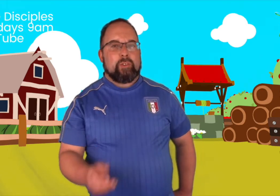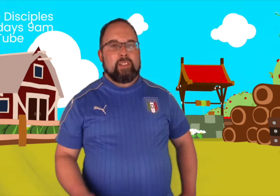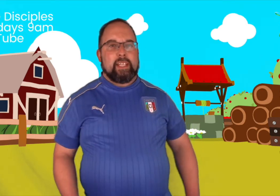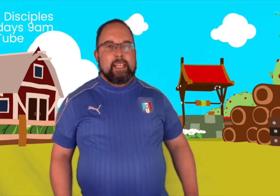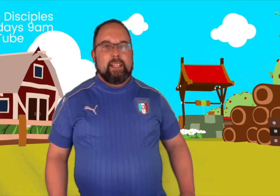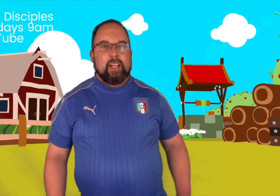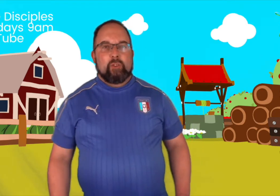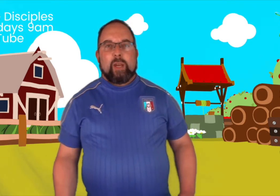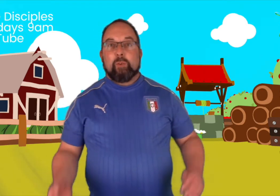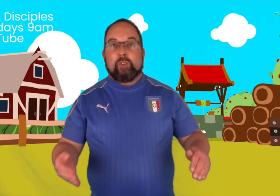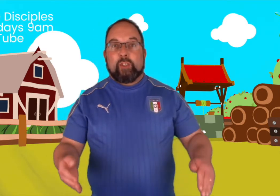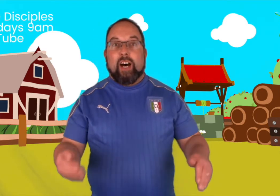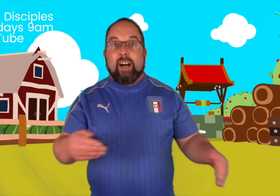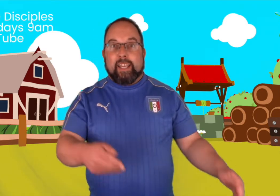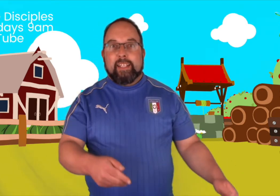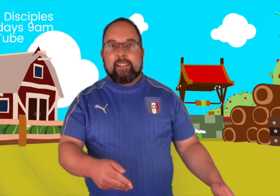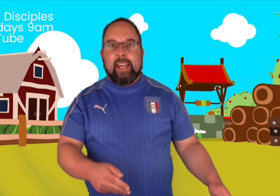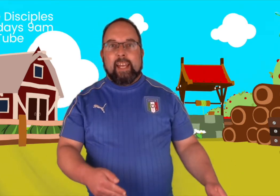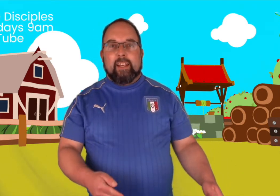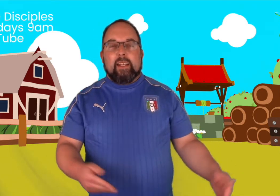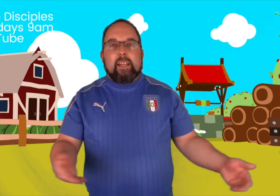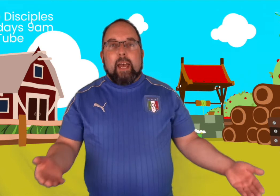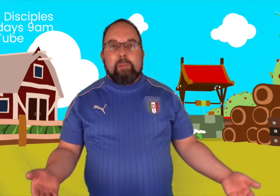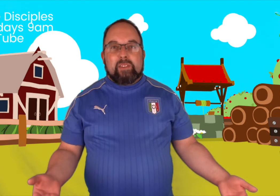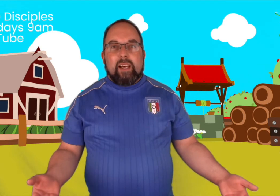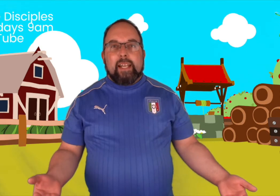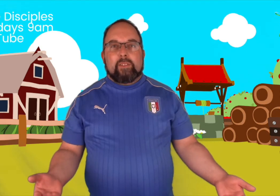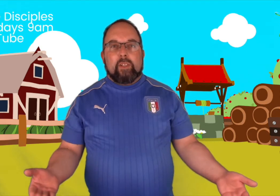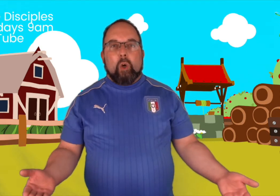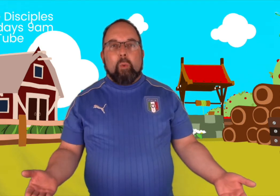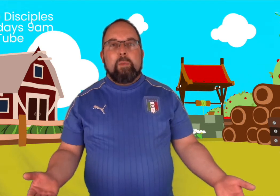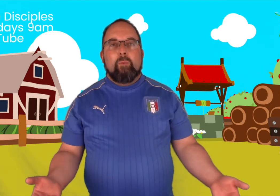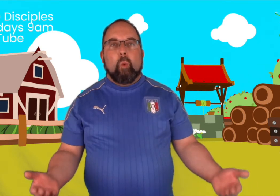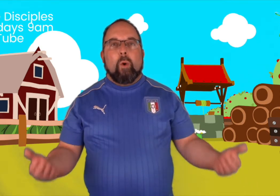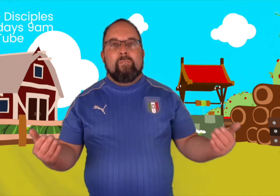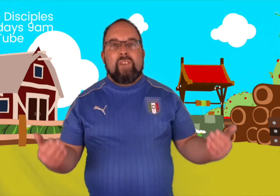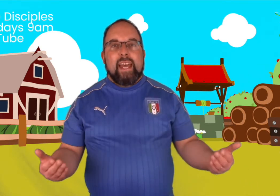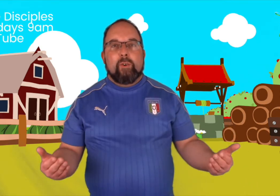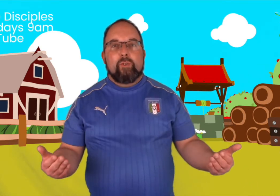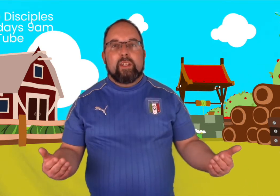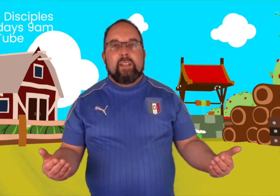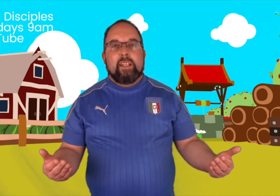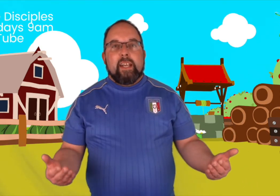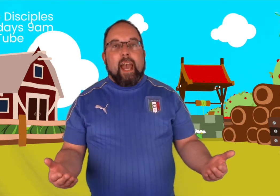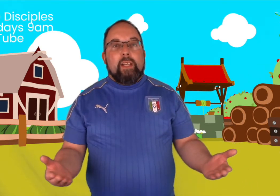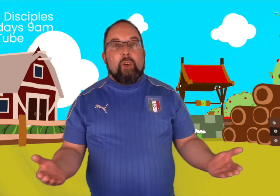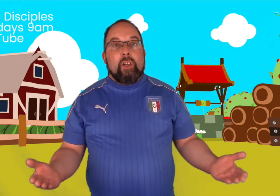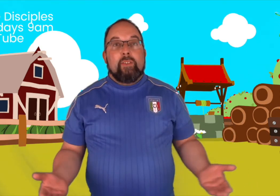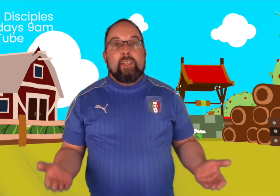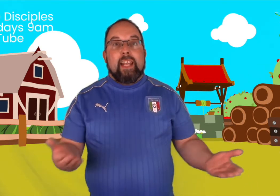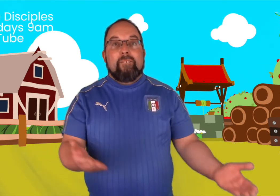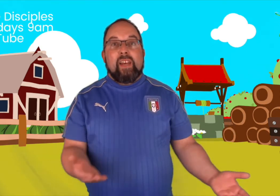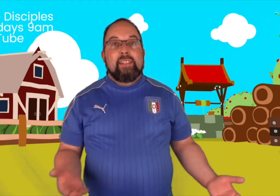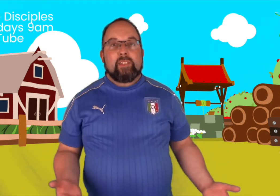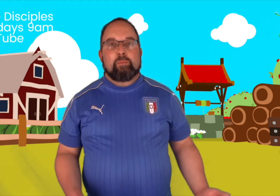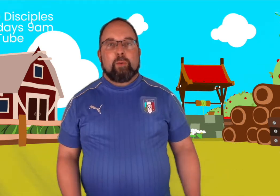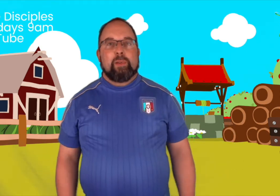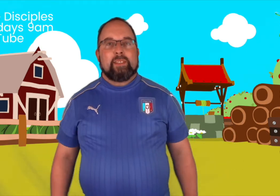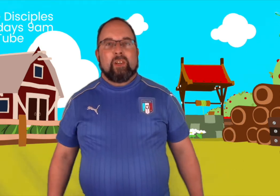so it was dark in the tent. And besides, women wore veils, and you couldn't see their faces properly. So